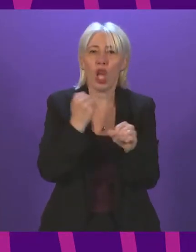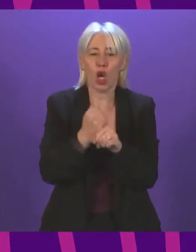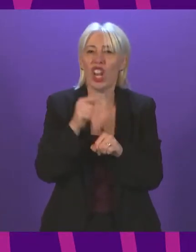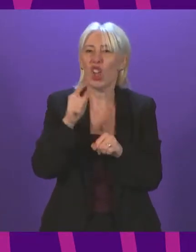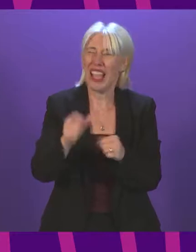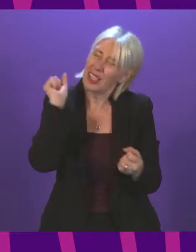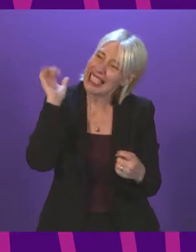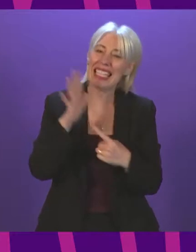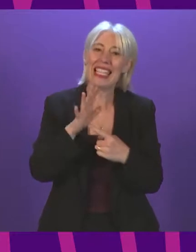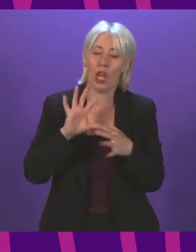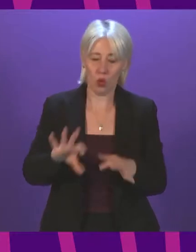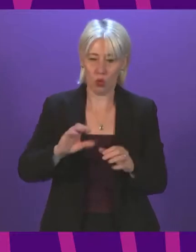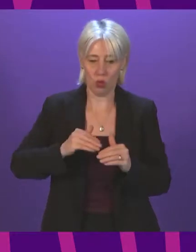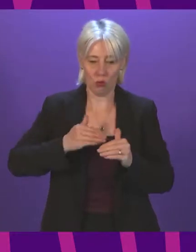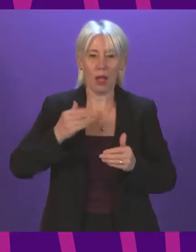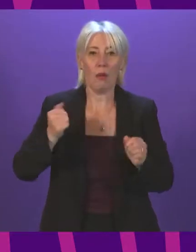Cabinet Secretary.